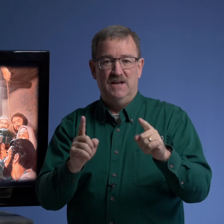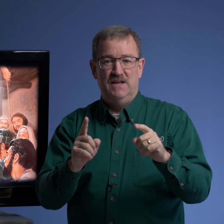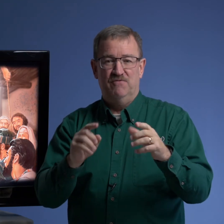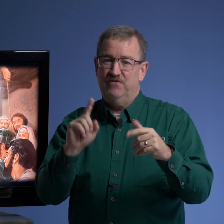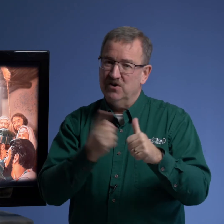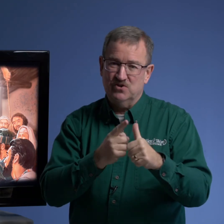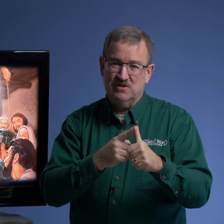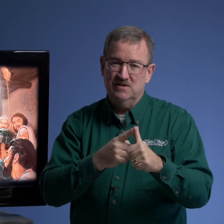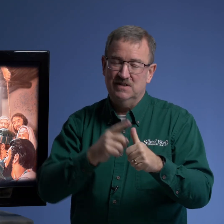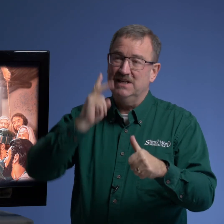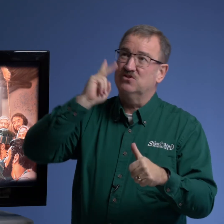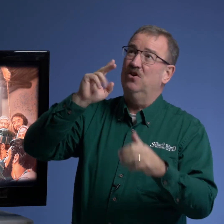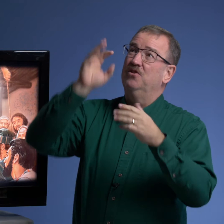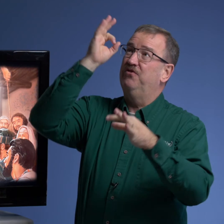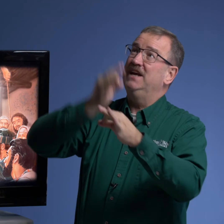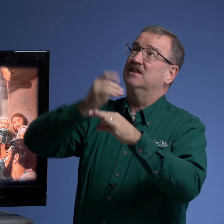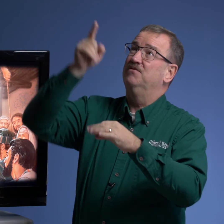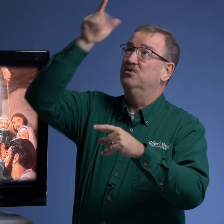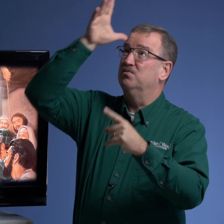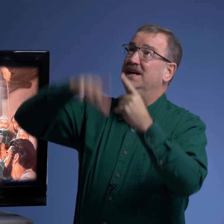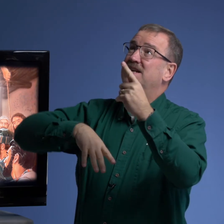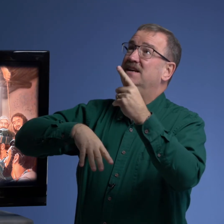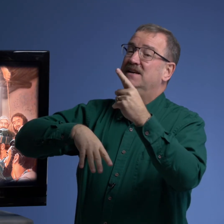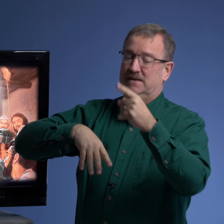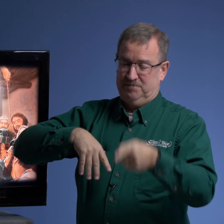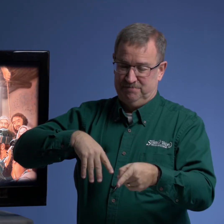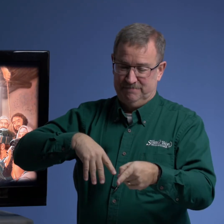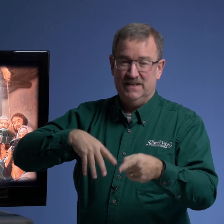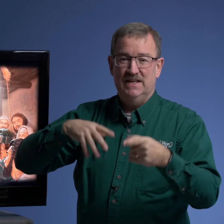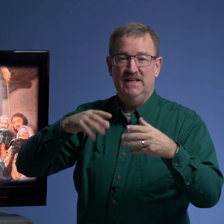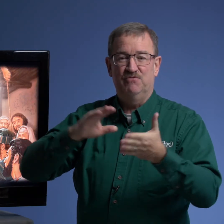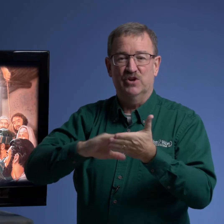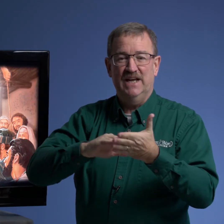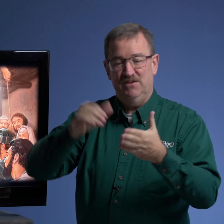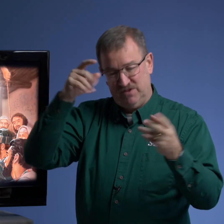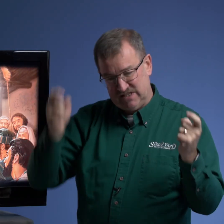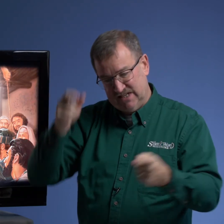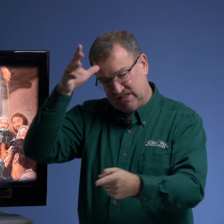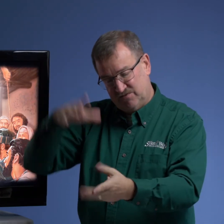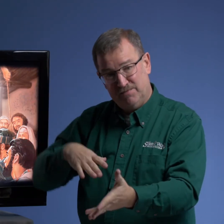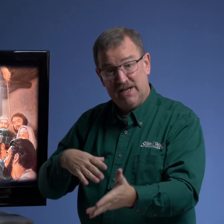first he saw the faith of those men he forgave the sins of the man